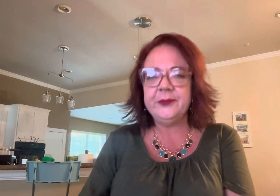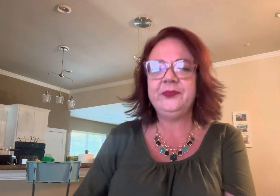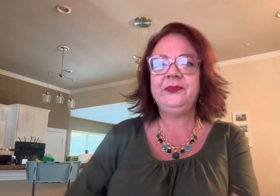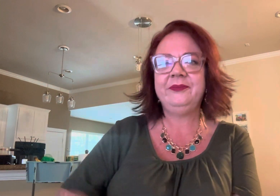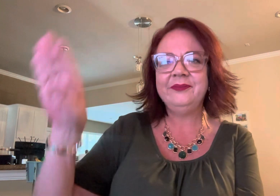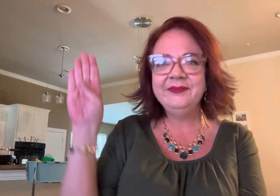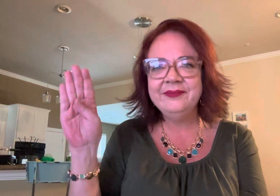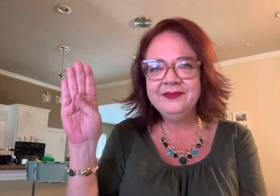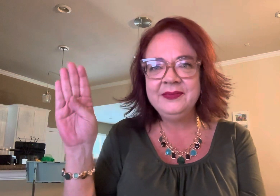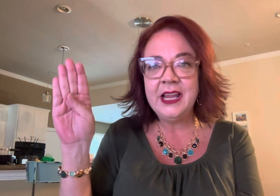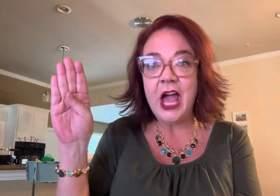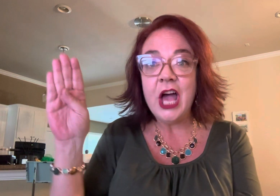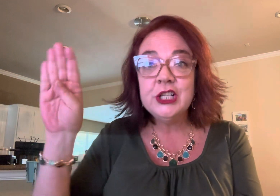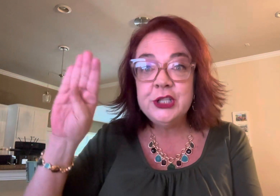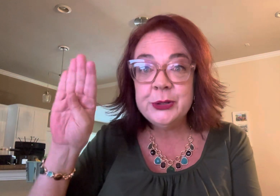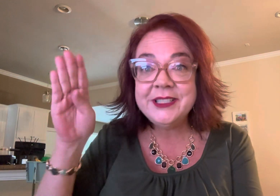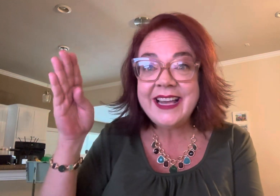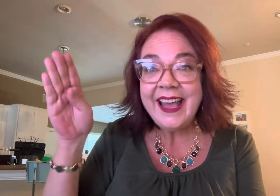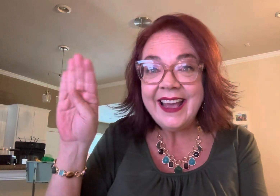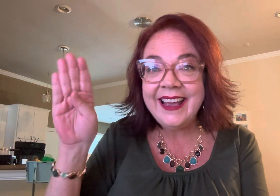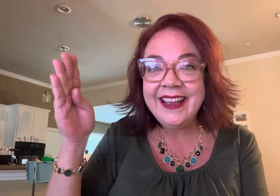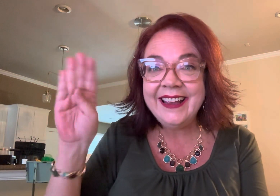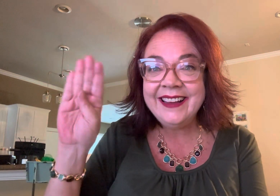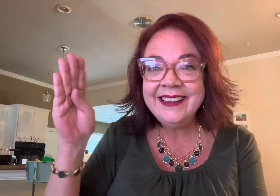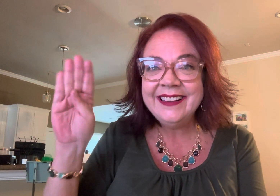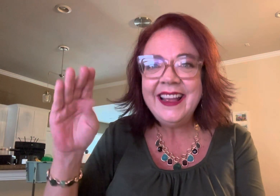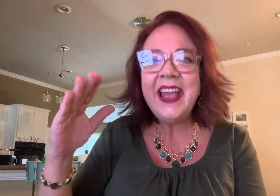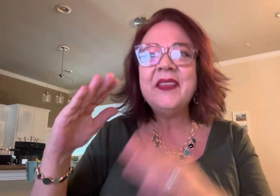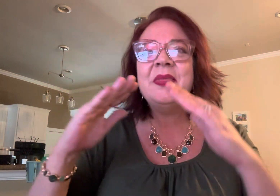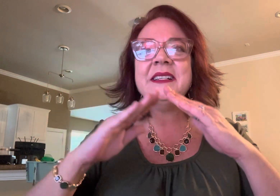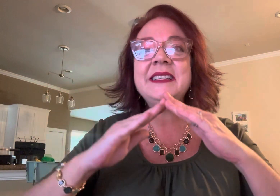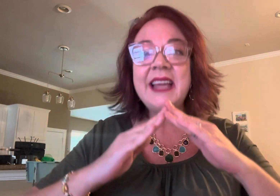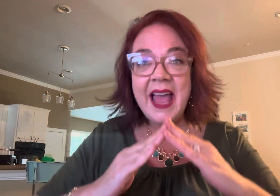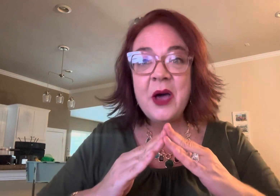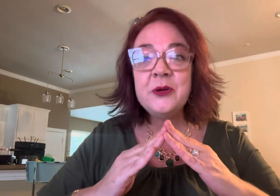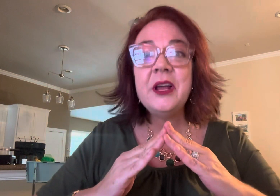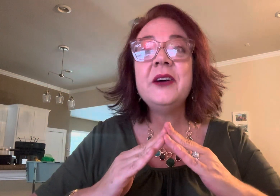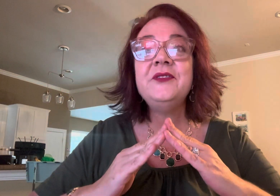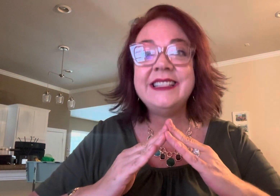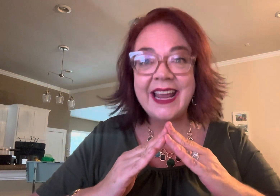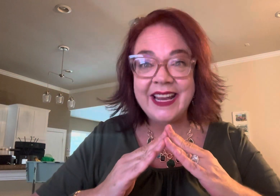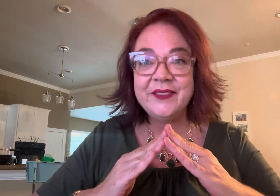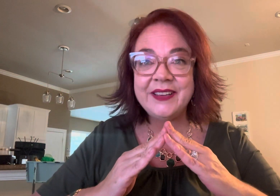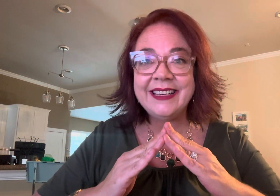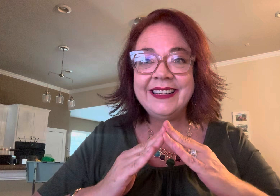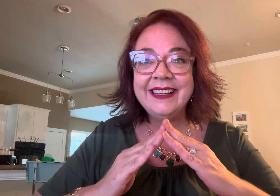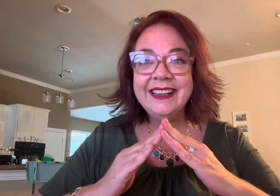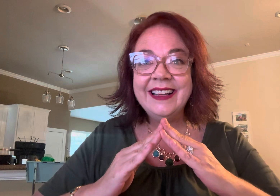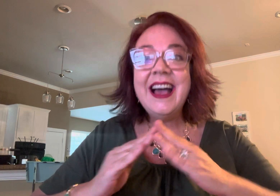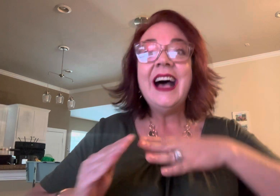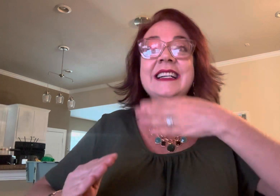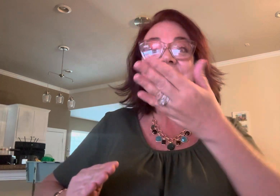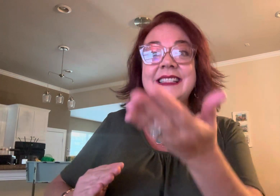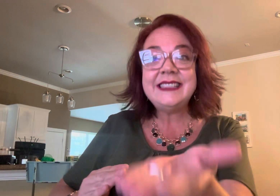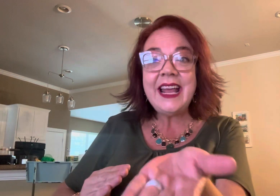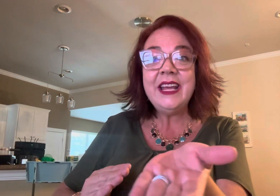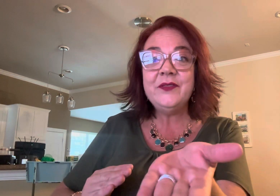today in the town of david a savior